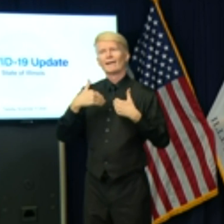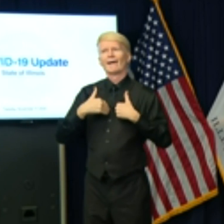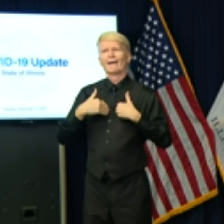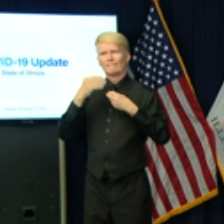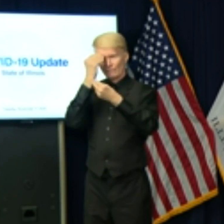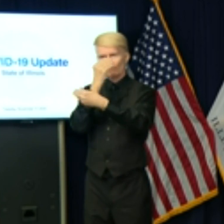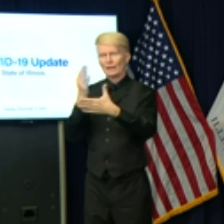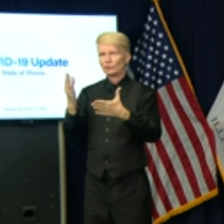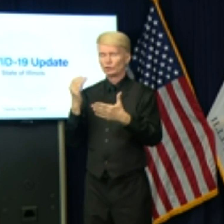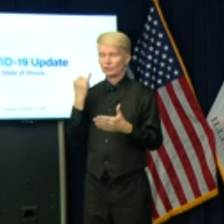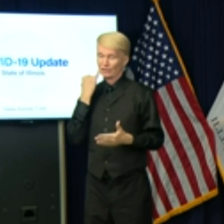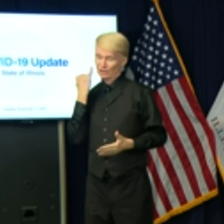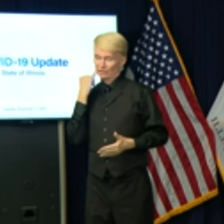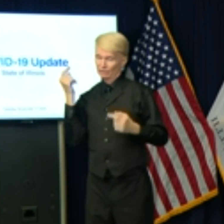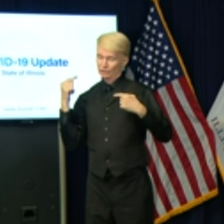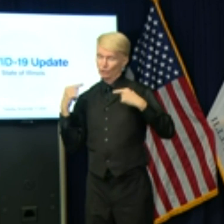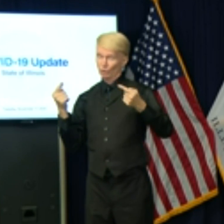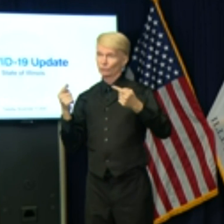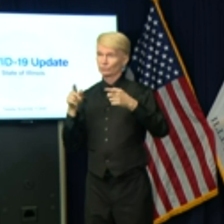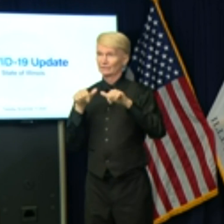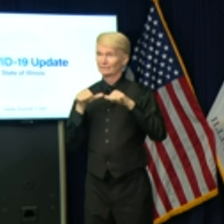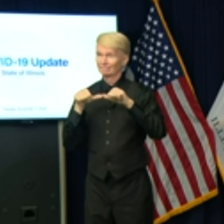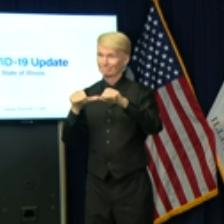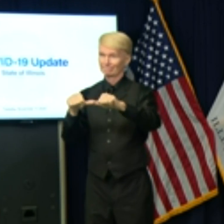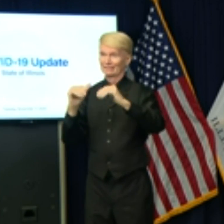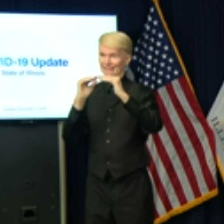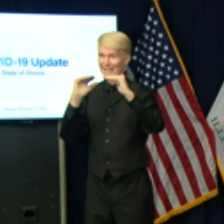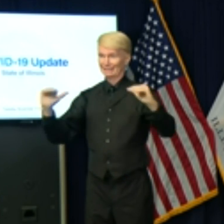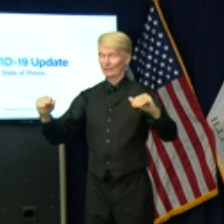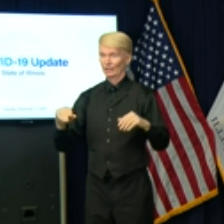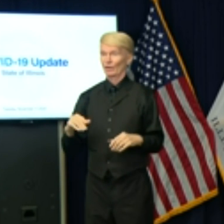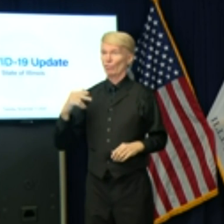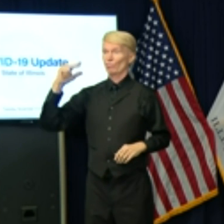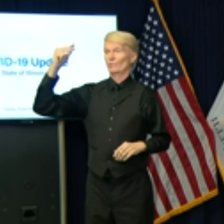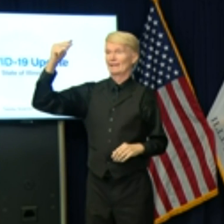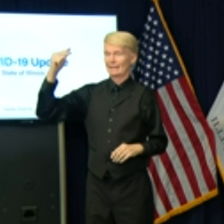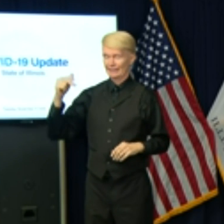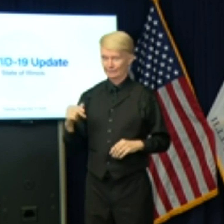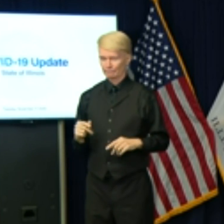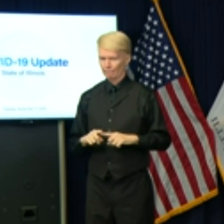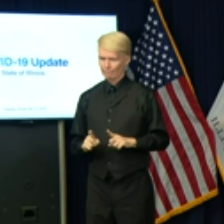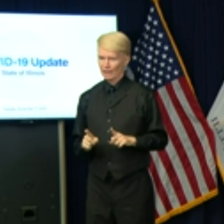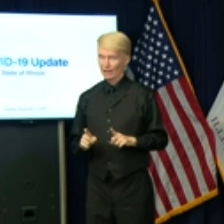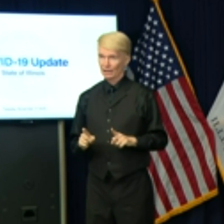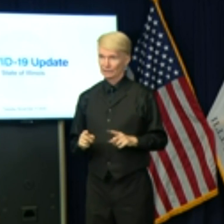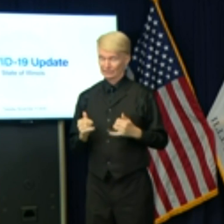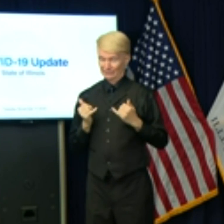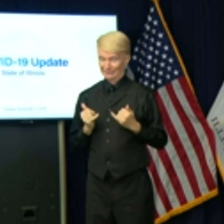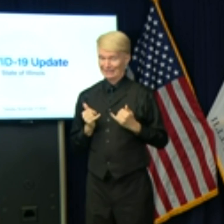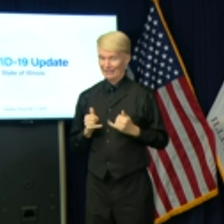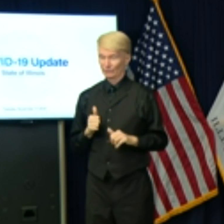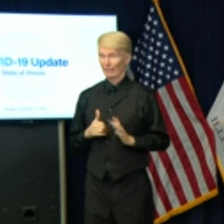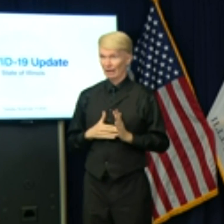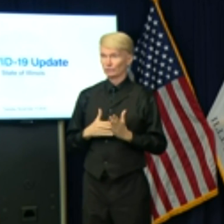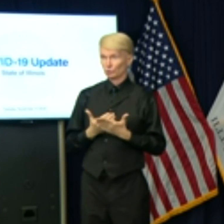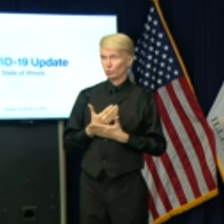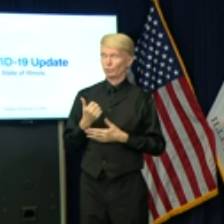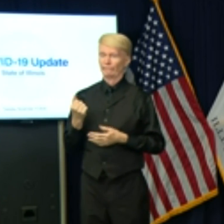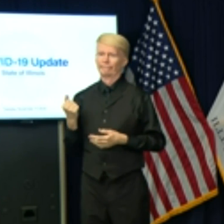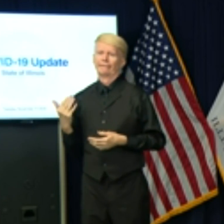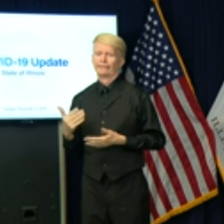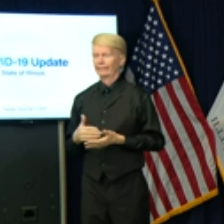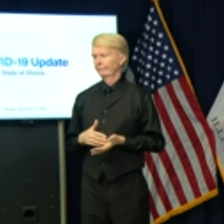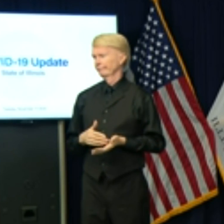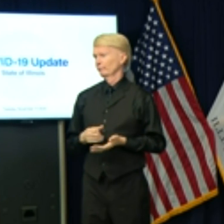into this Tier 3. But obviously, we will all know that as the numbers 10,000 new cases, 15,000 new cases, 12